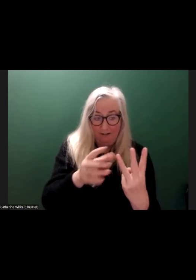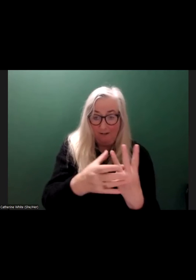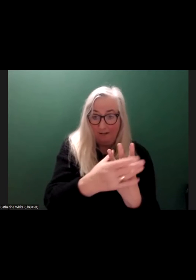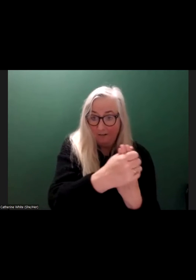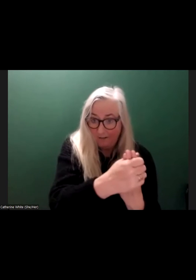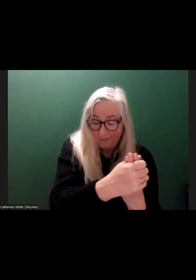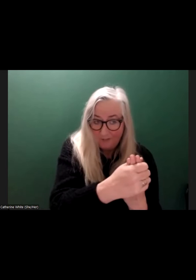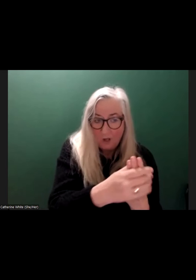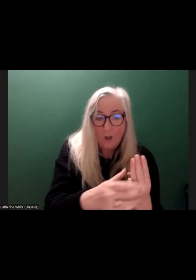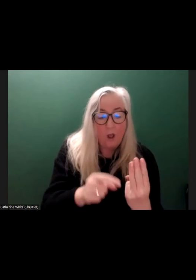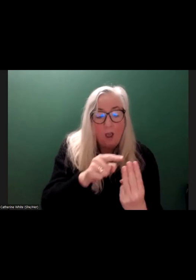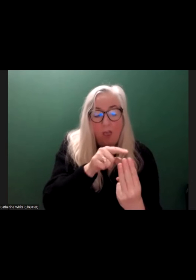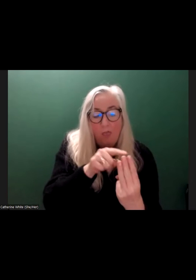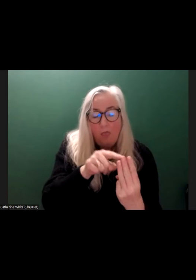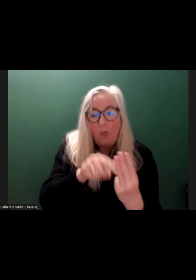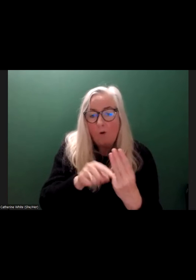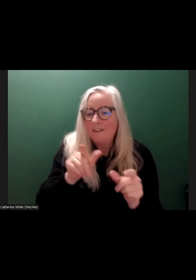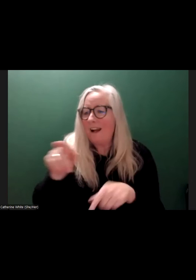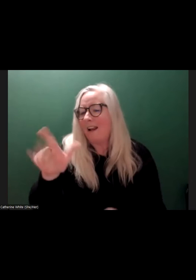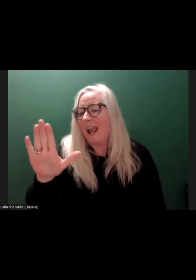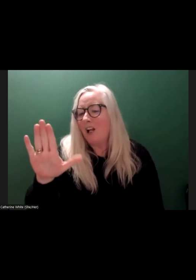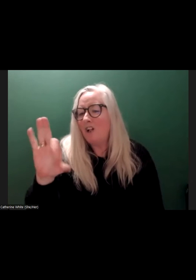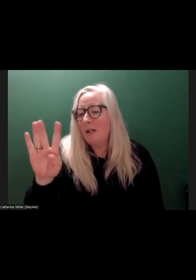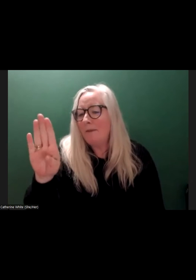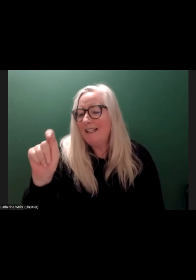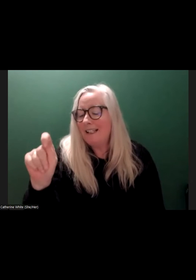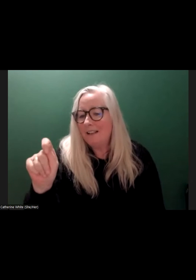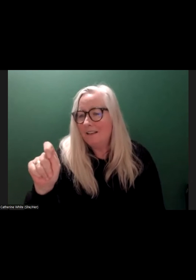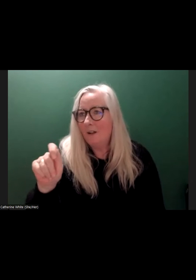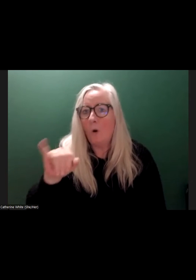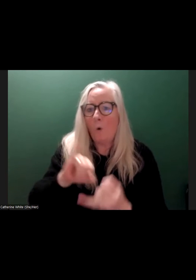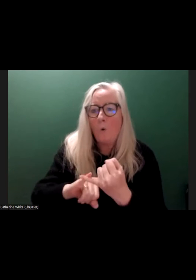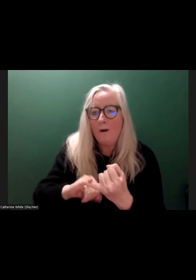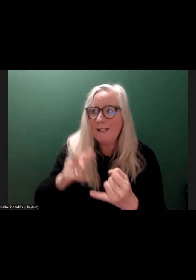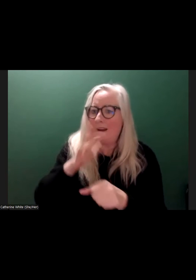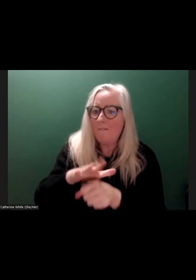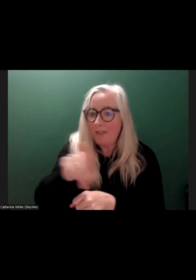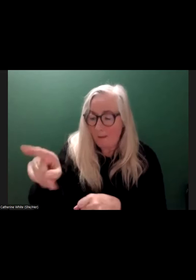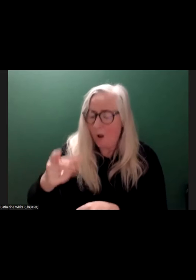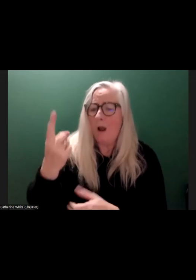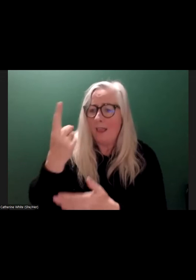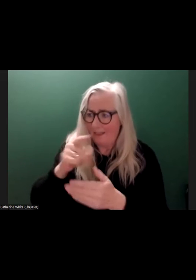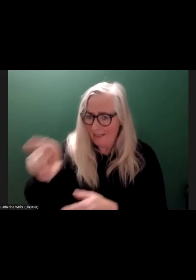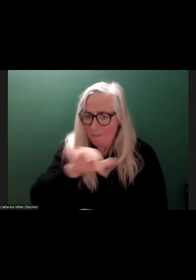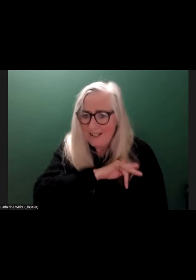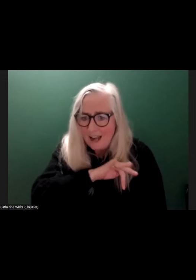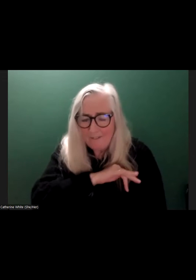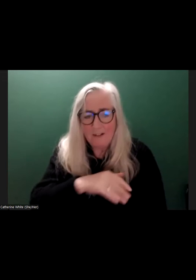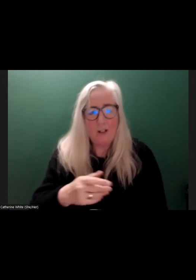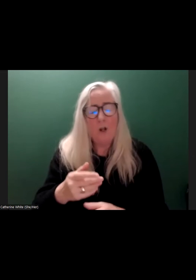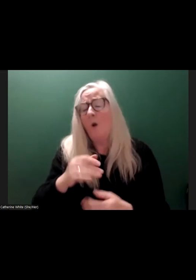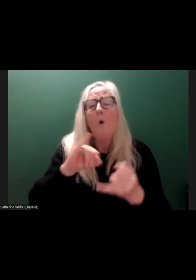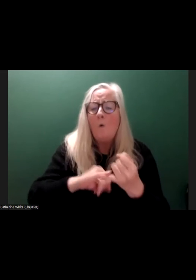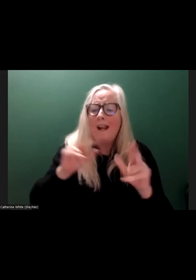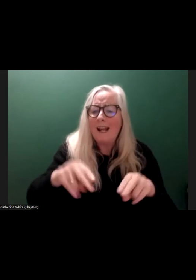The only one that speaks for LGBT groups or LGBT or LGBT people is LGBT groups. The only one that can speak for